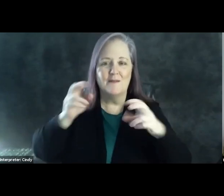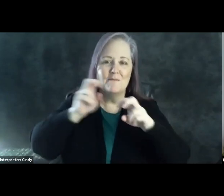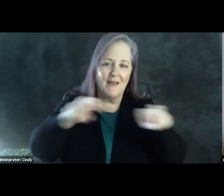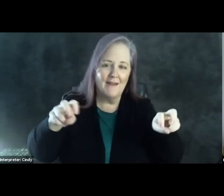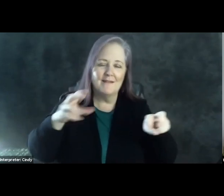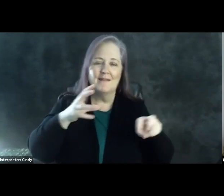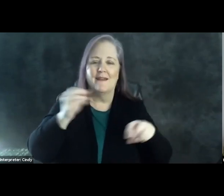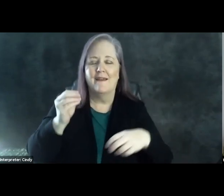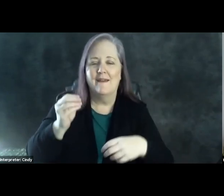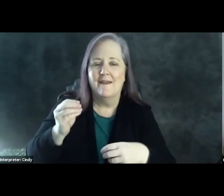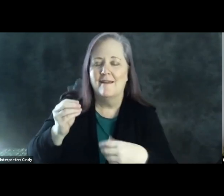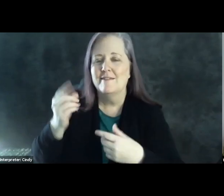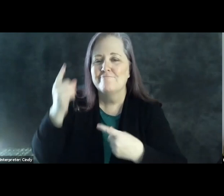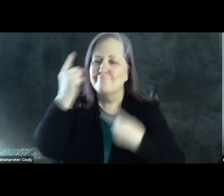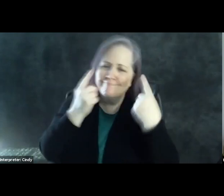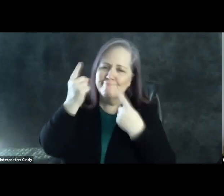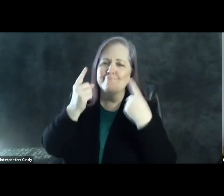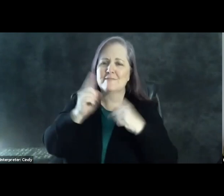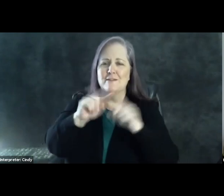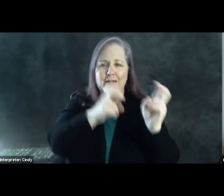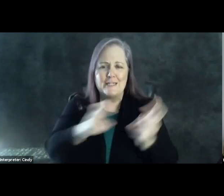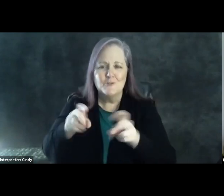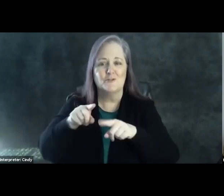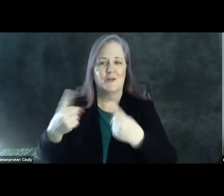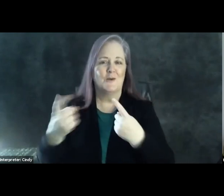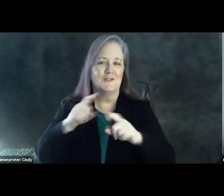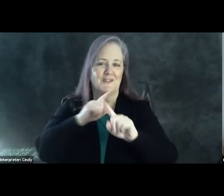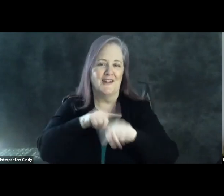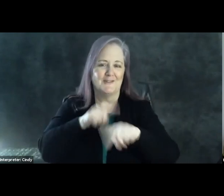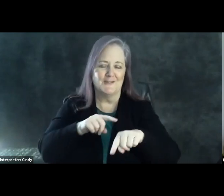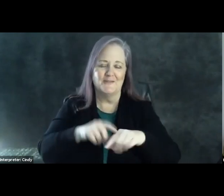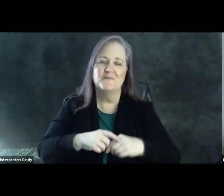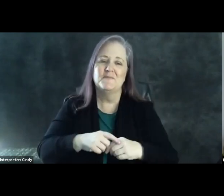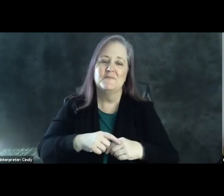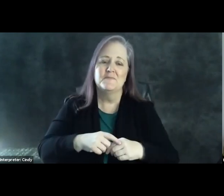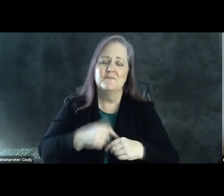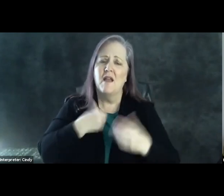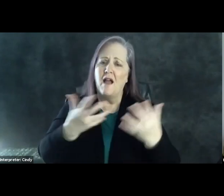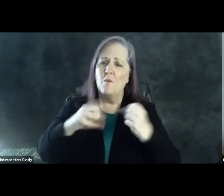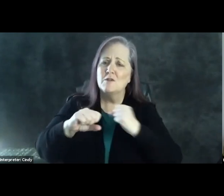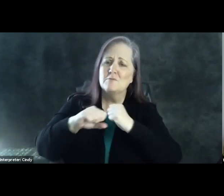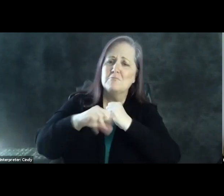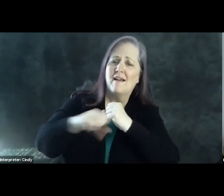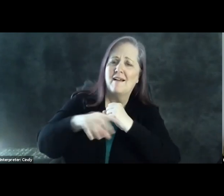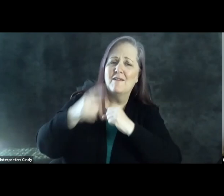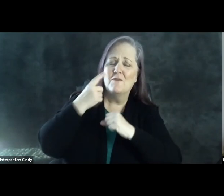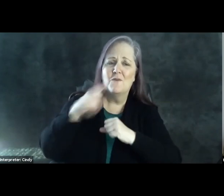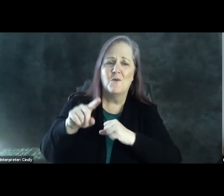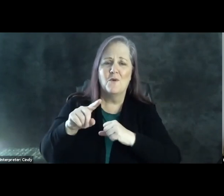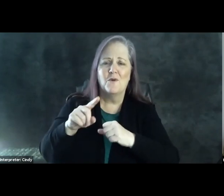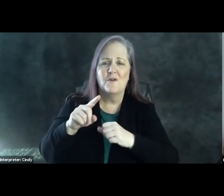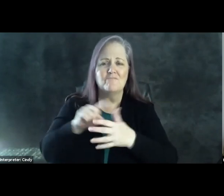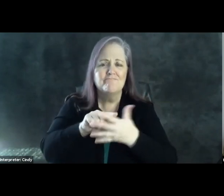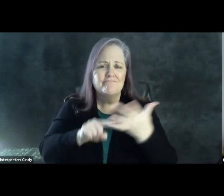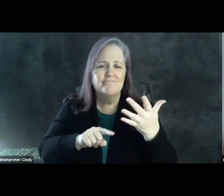issues with you in the Q&A as well. I wanted to put in a little bit of a plug for some things that